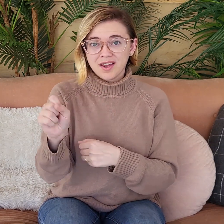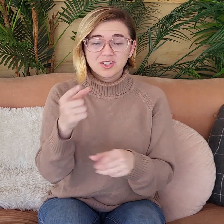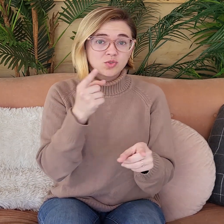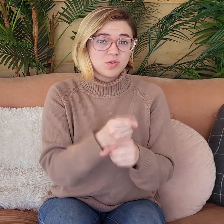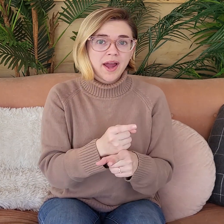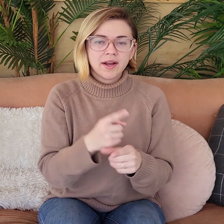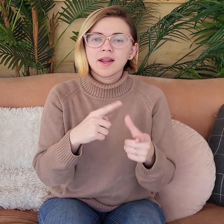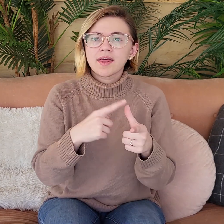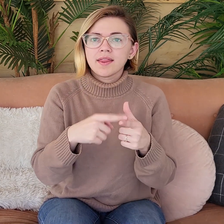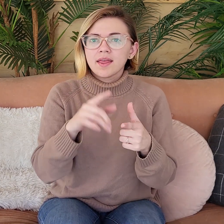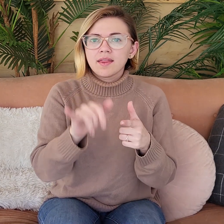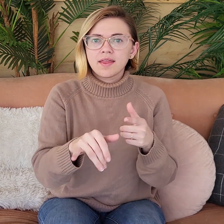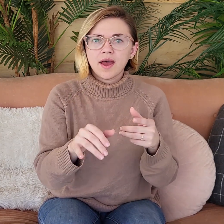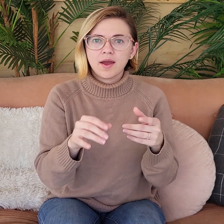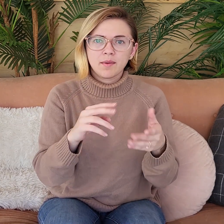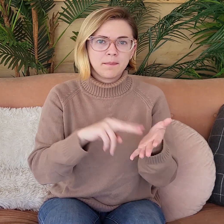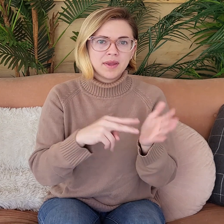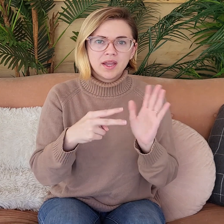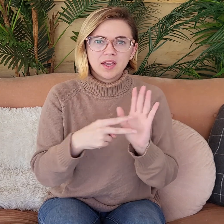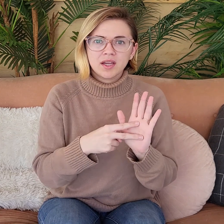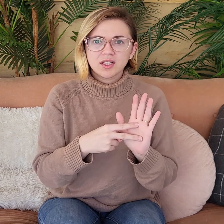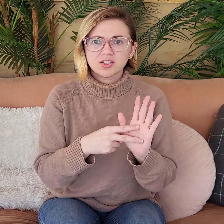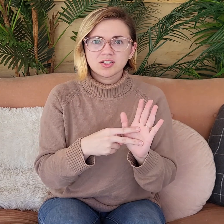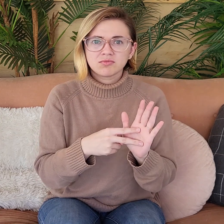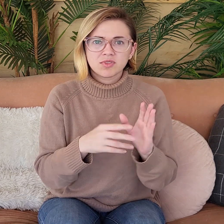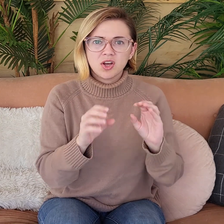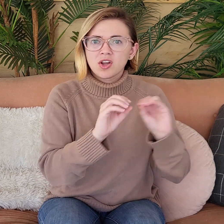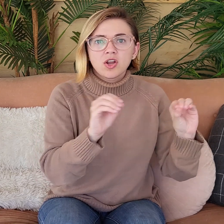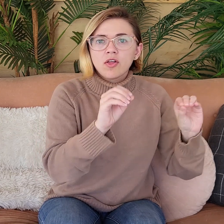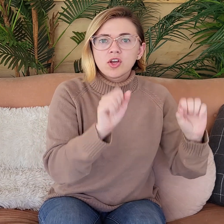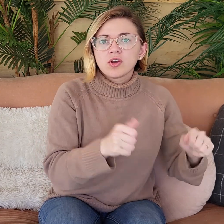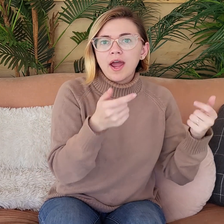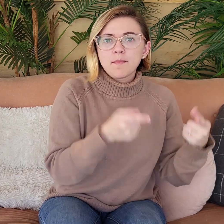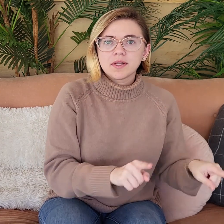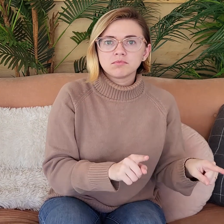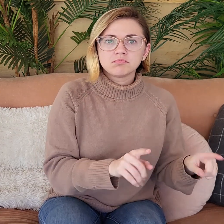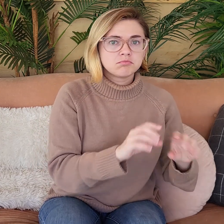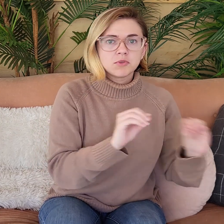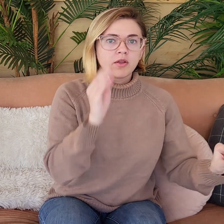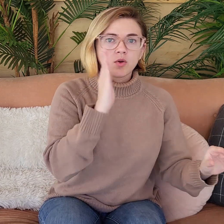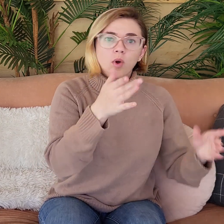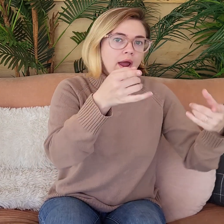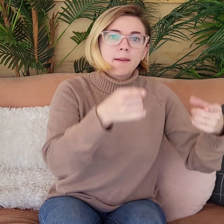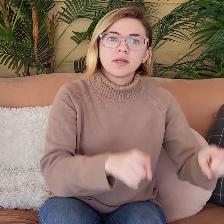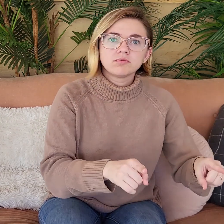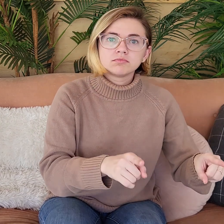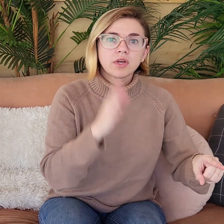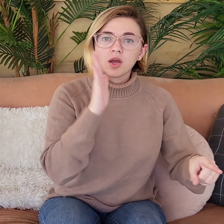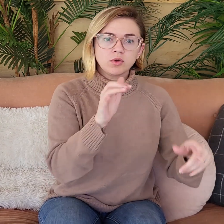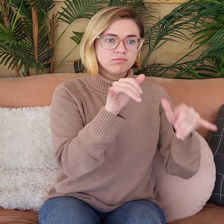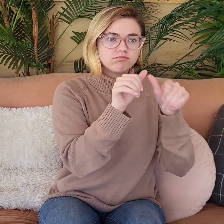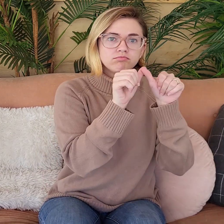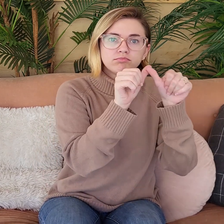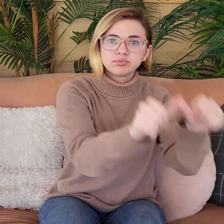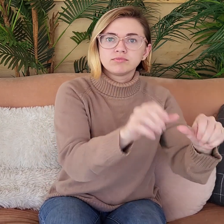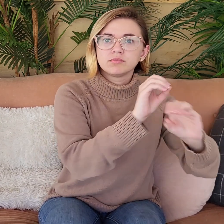conservation of mass is correct, then that means that nothing can happen. Nothing will happen.